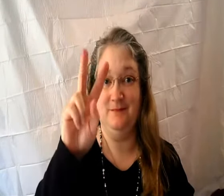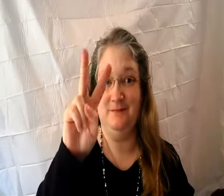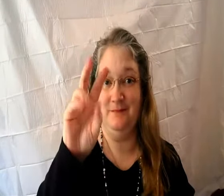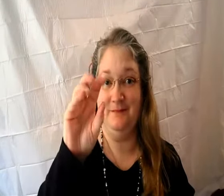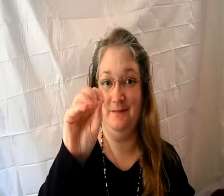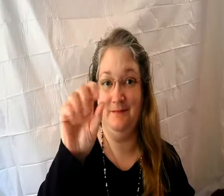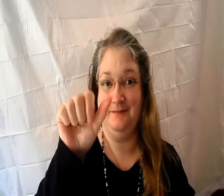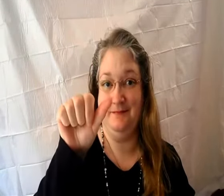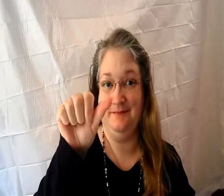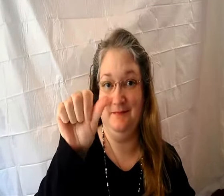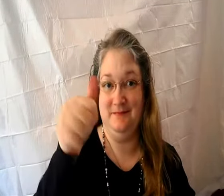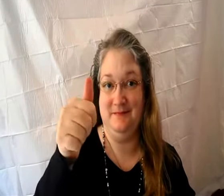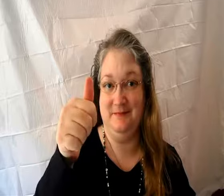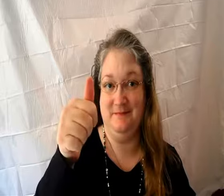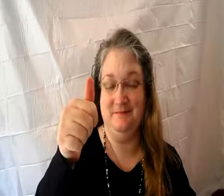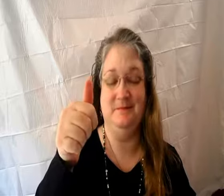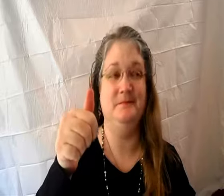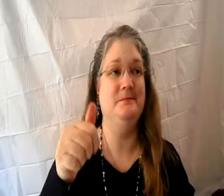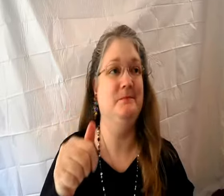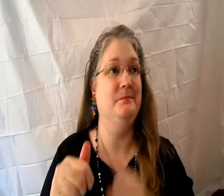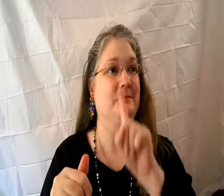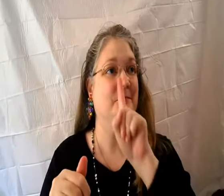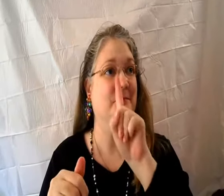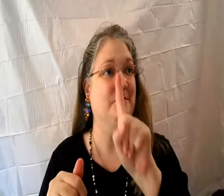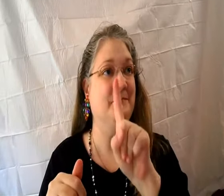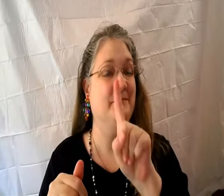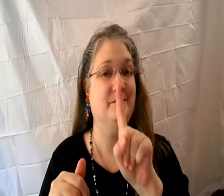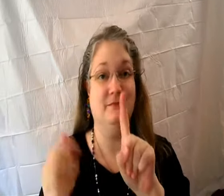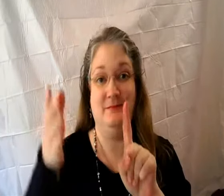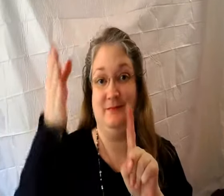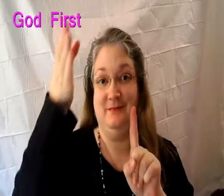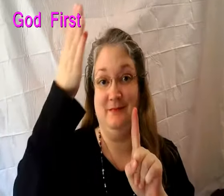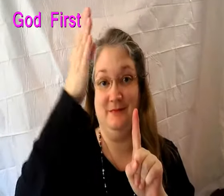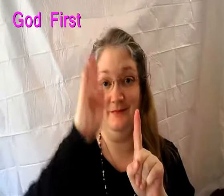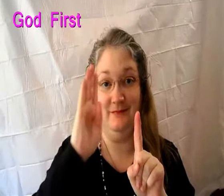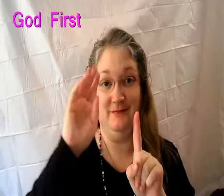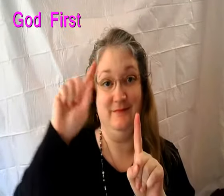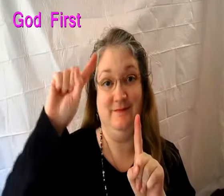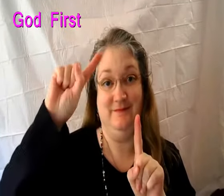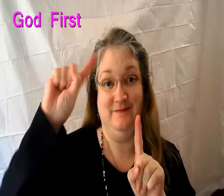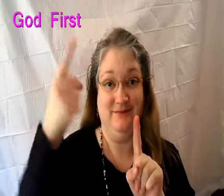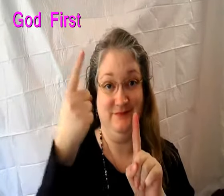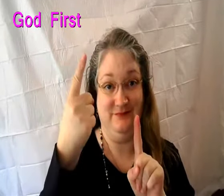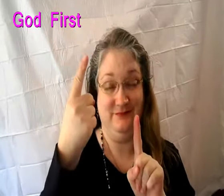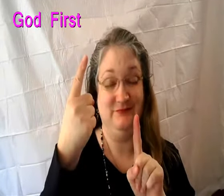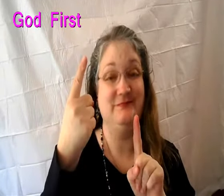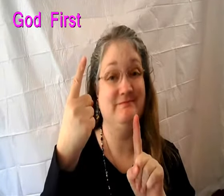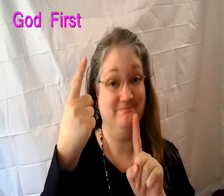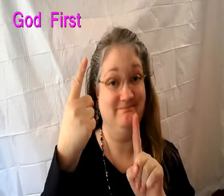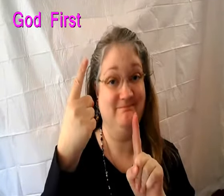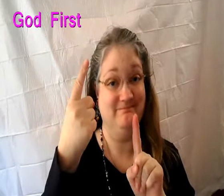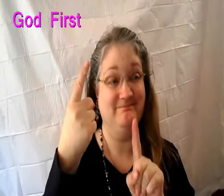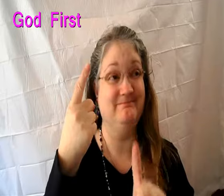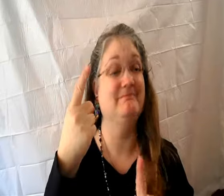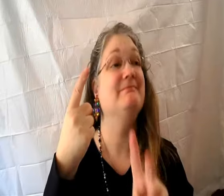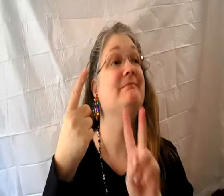I can't, yes I can I can walk now in